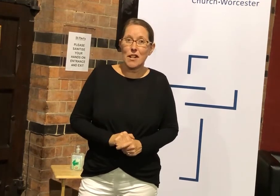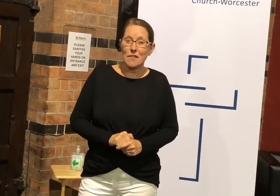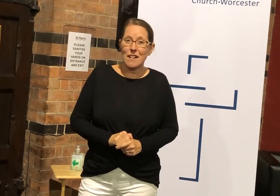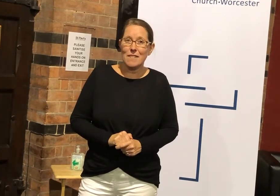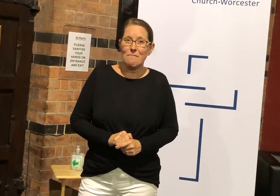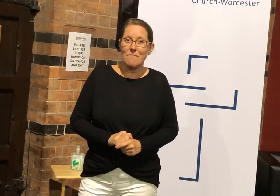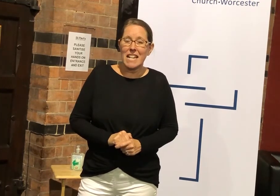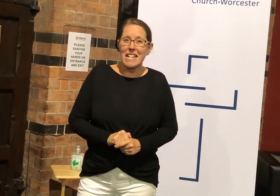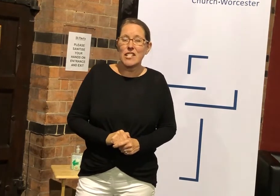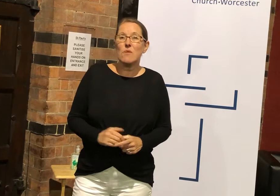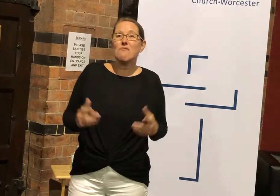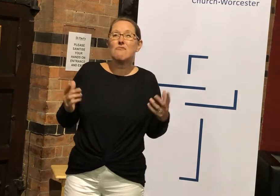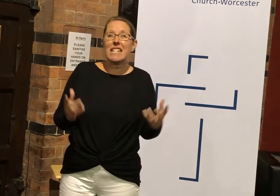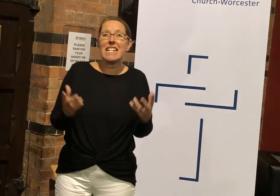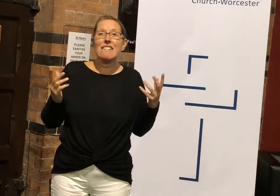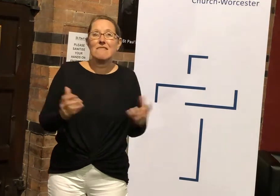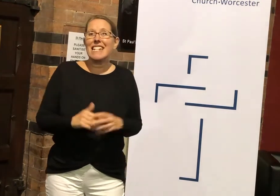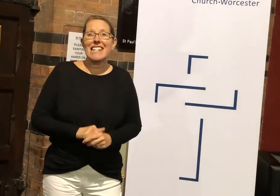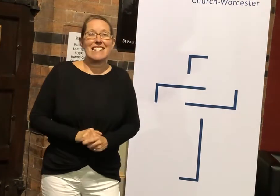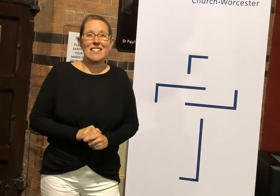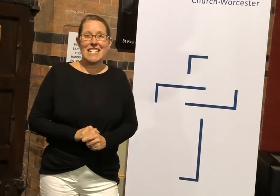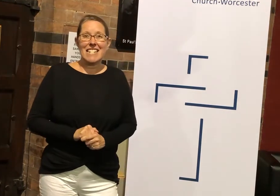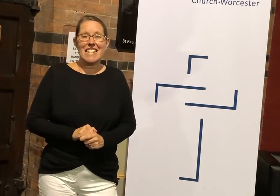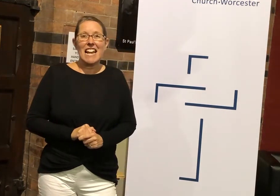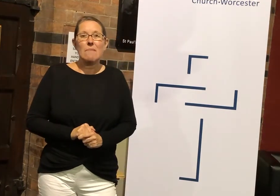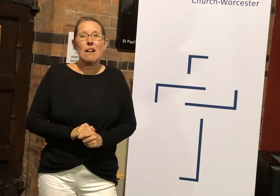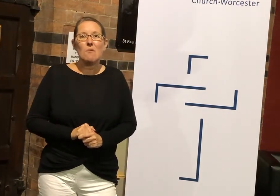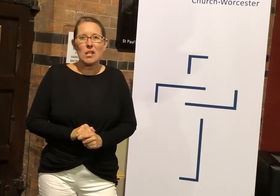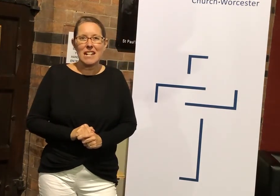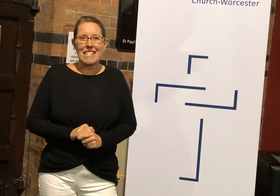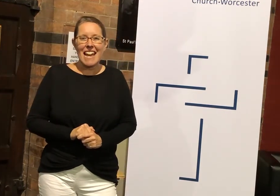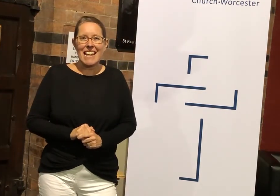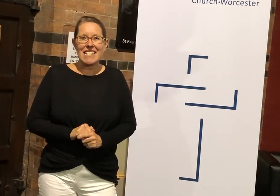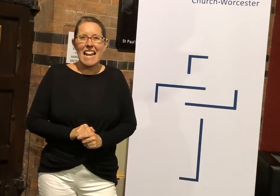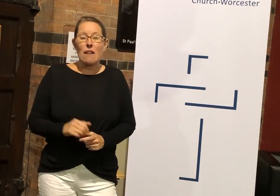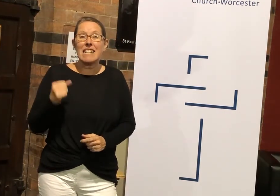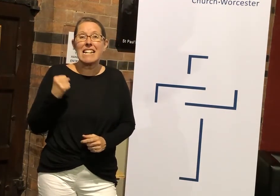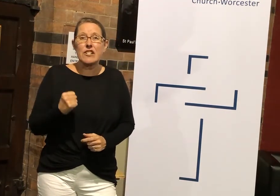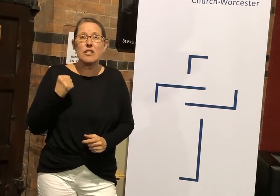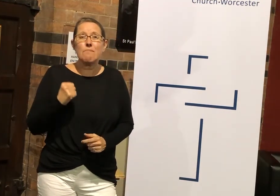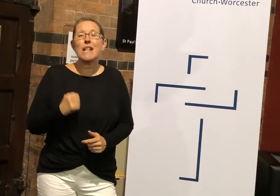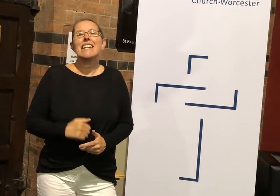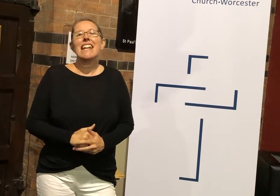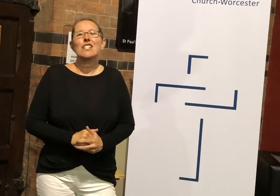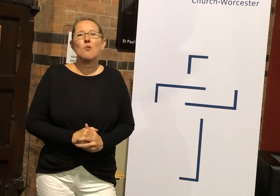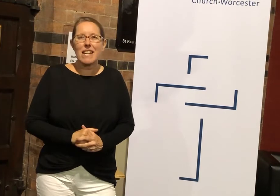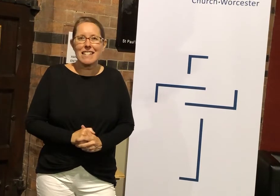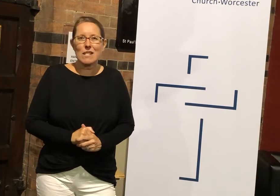go home. So we're really really excited about what lies ahead and we need you to book in as quickly as